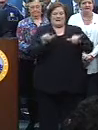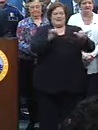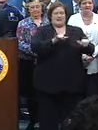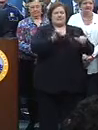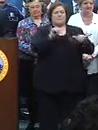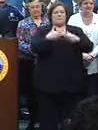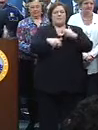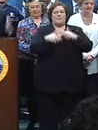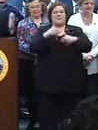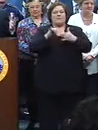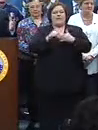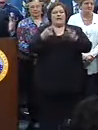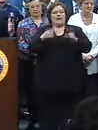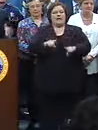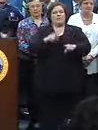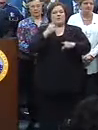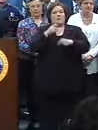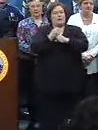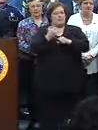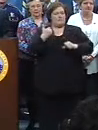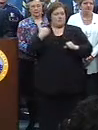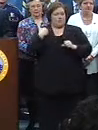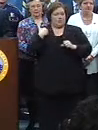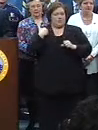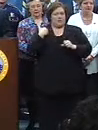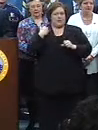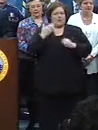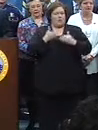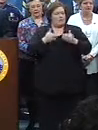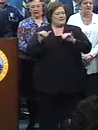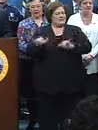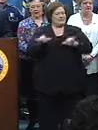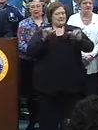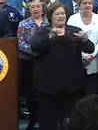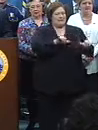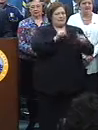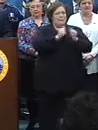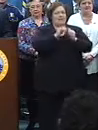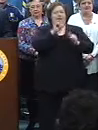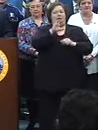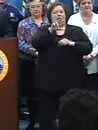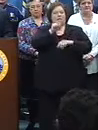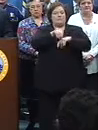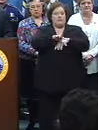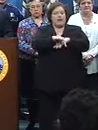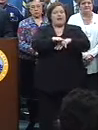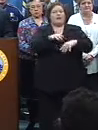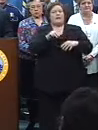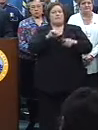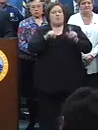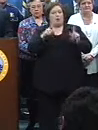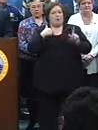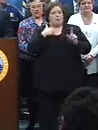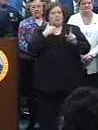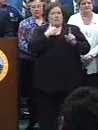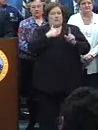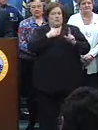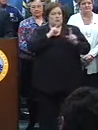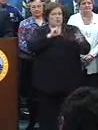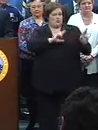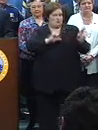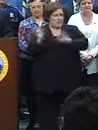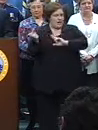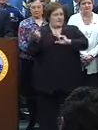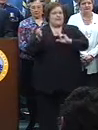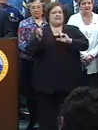problem that we had the year before, amazingly so, with Iris. But we were very ready to